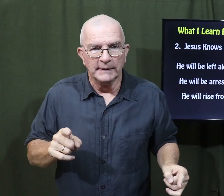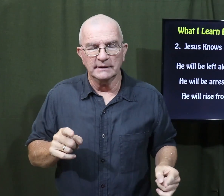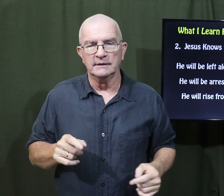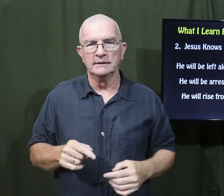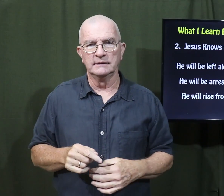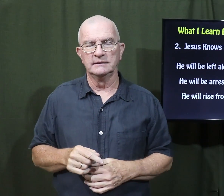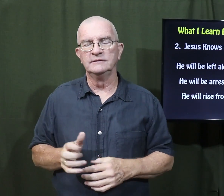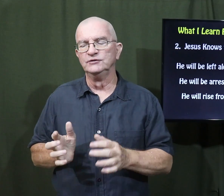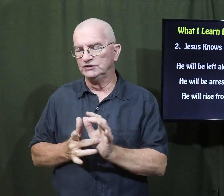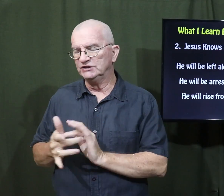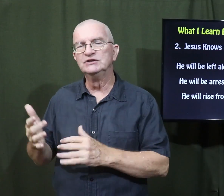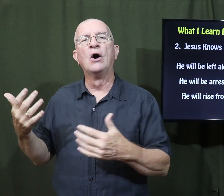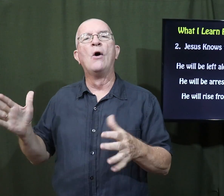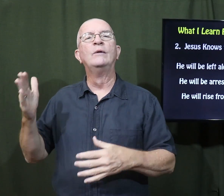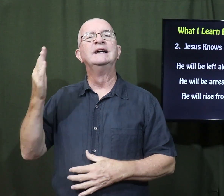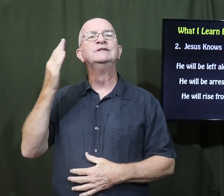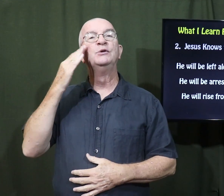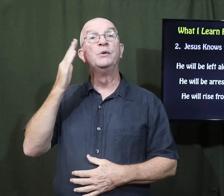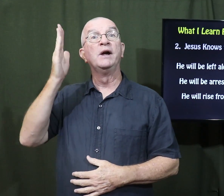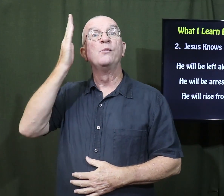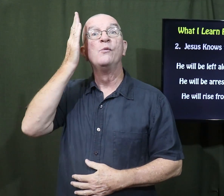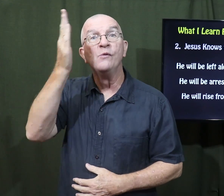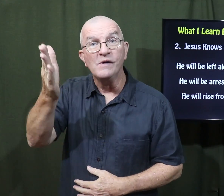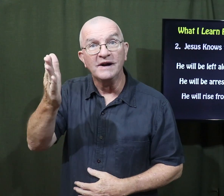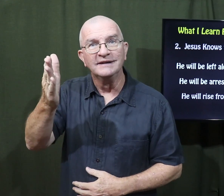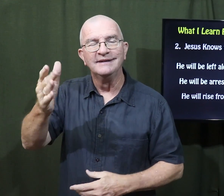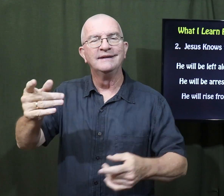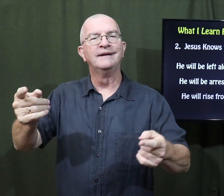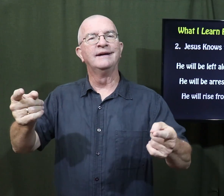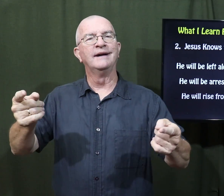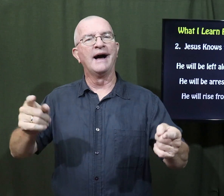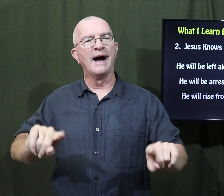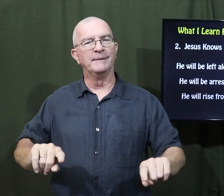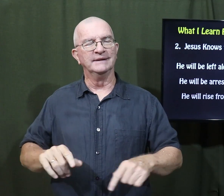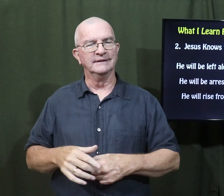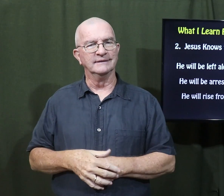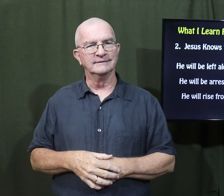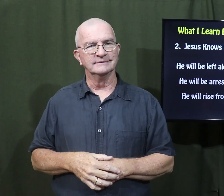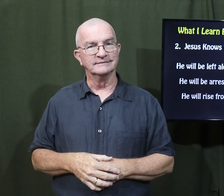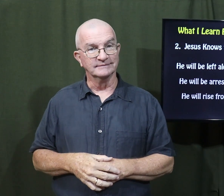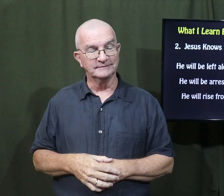Maybe it's true that it would happen. But Jesus knew that it would happen.